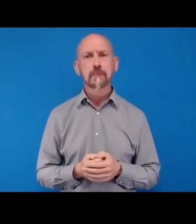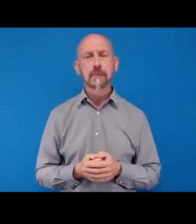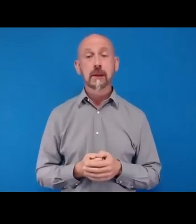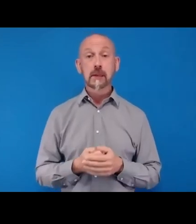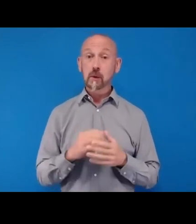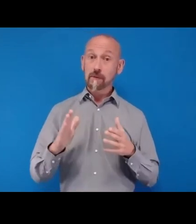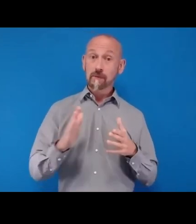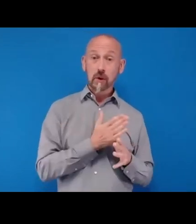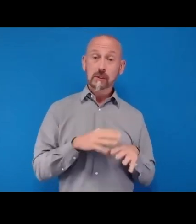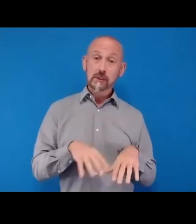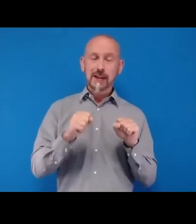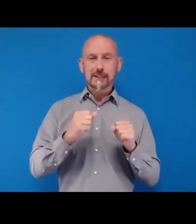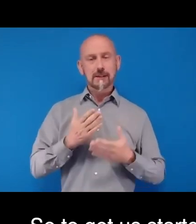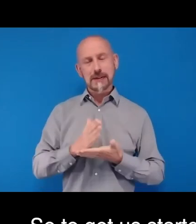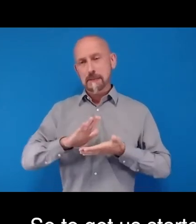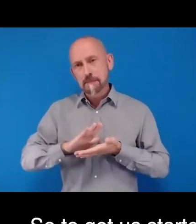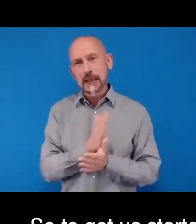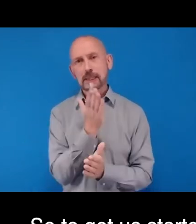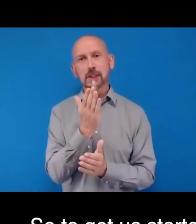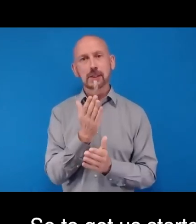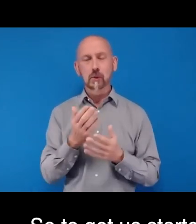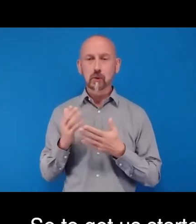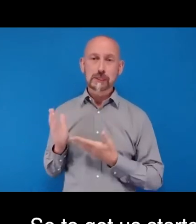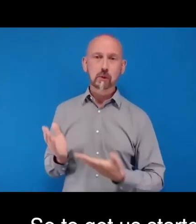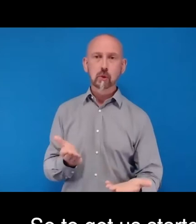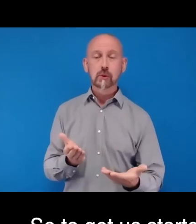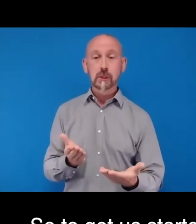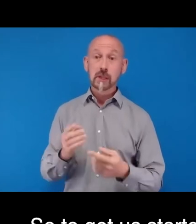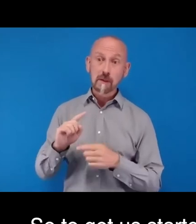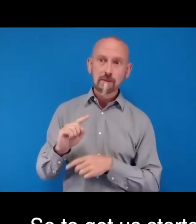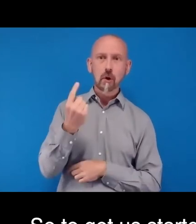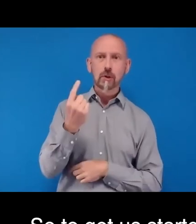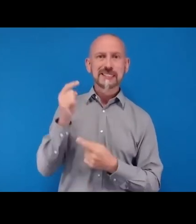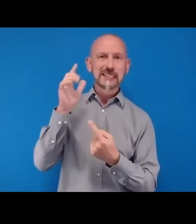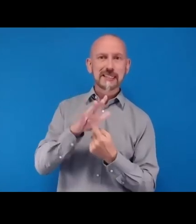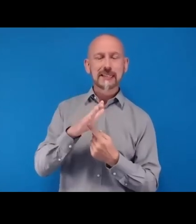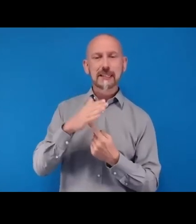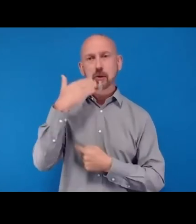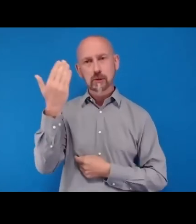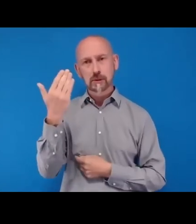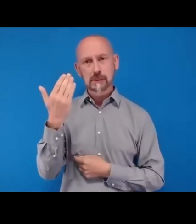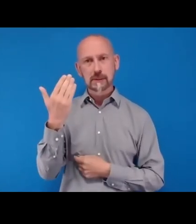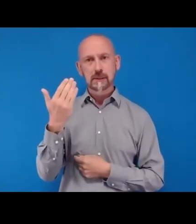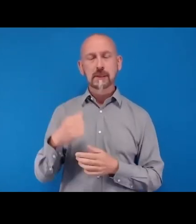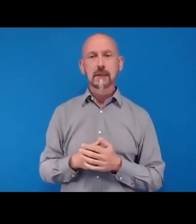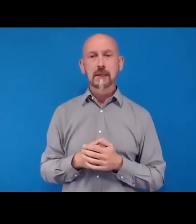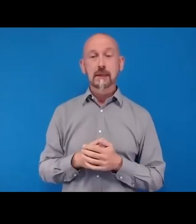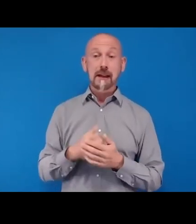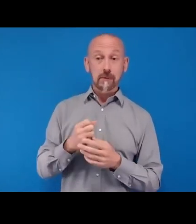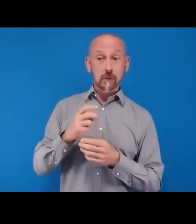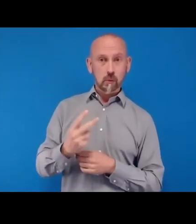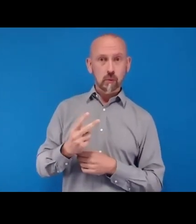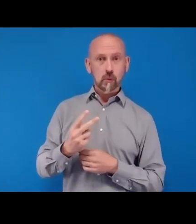pleasure to introduce the first of our two special keynote addresses. It's my privilege to